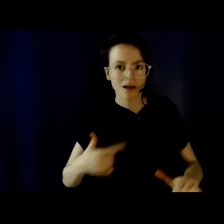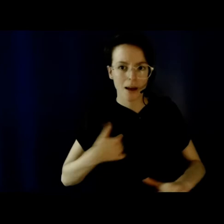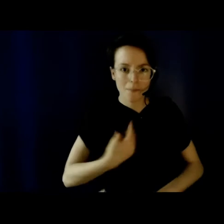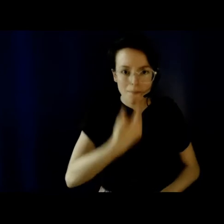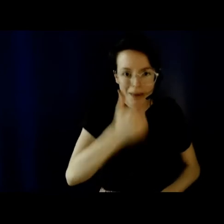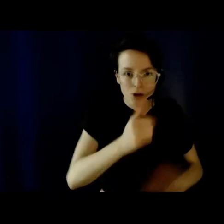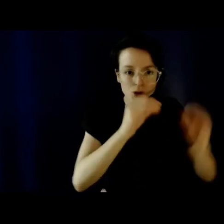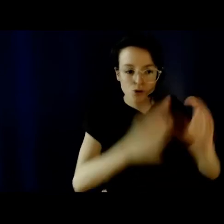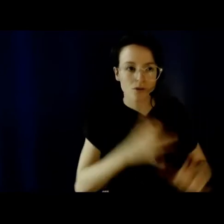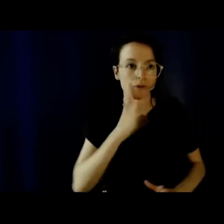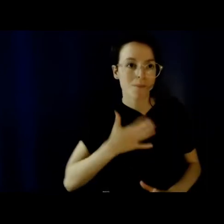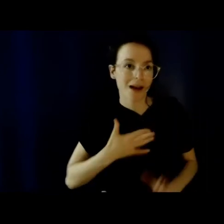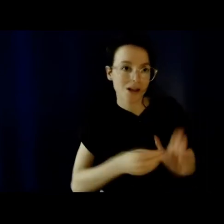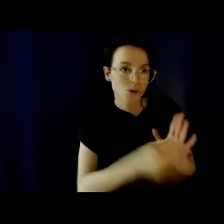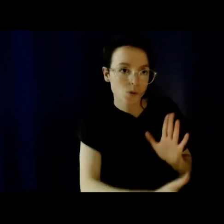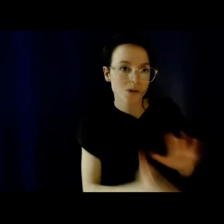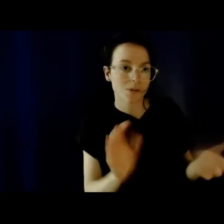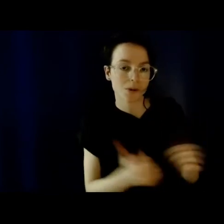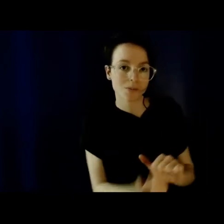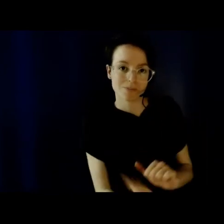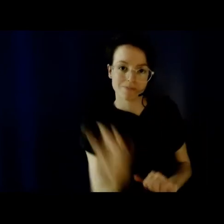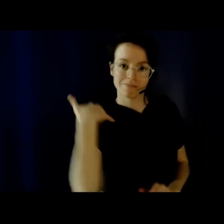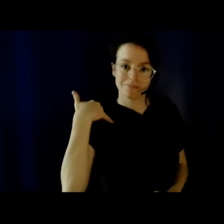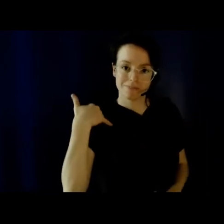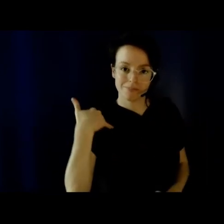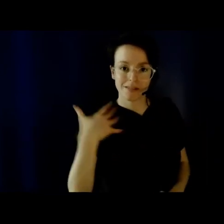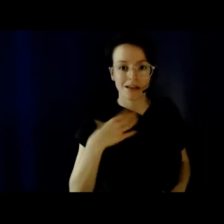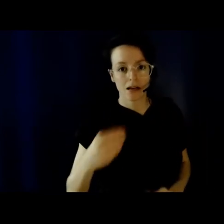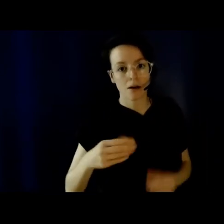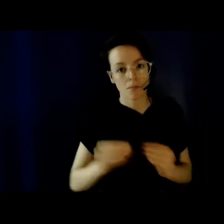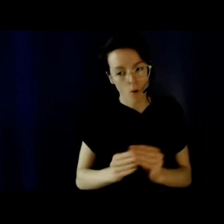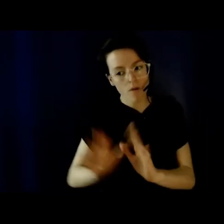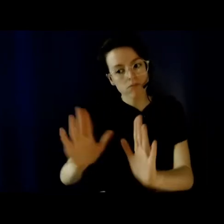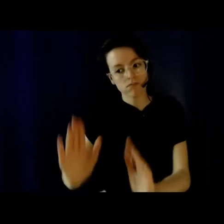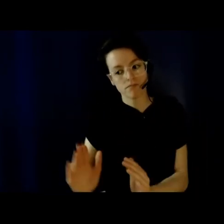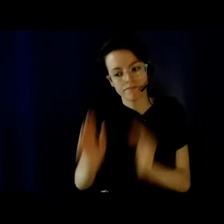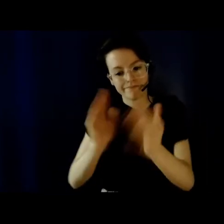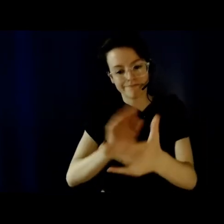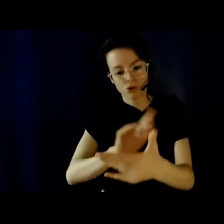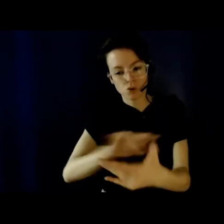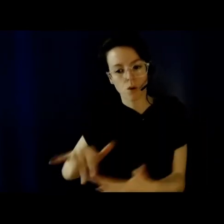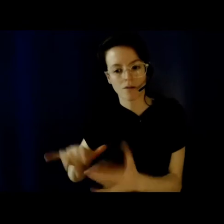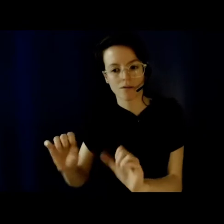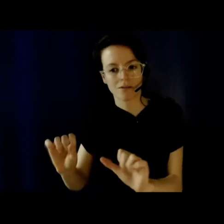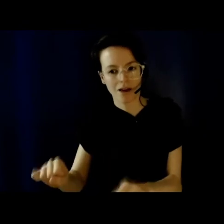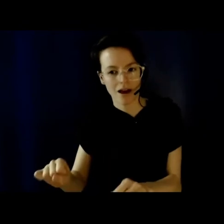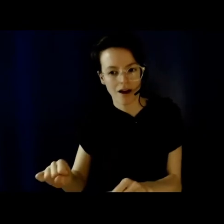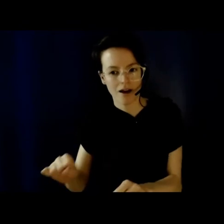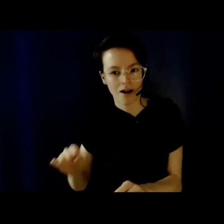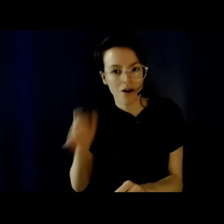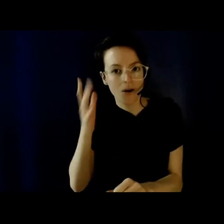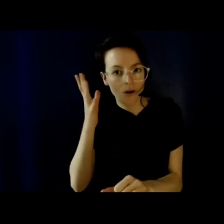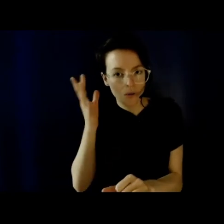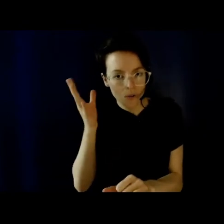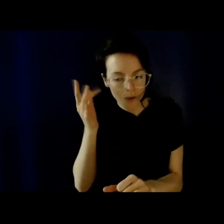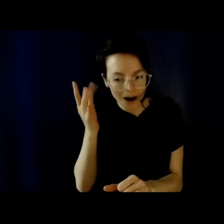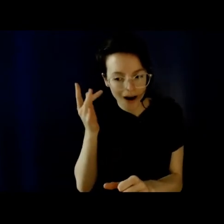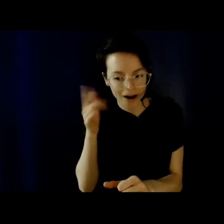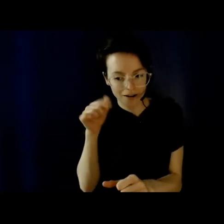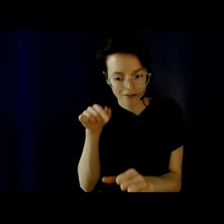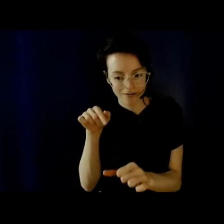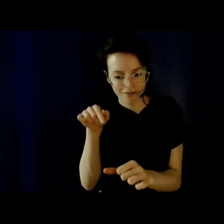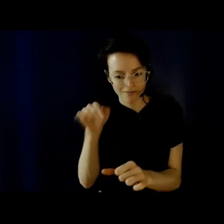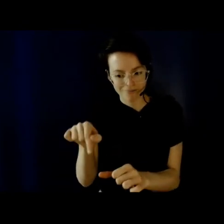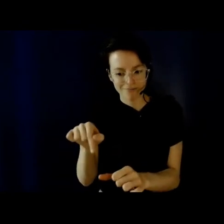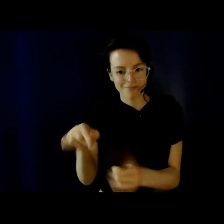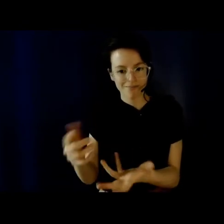had been and a more rigorous scholar in my own work. And again, this started a time when I couldn't reliably get groceries,